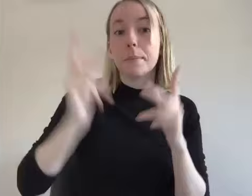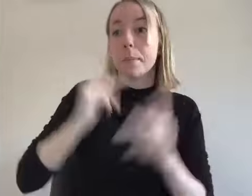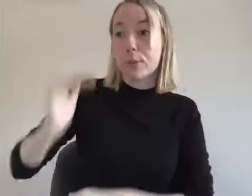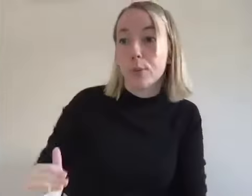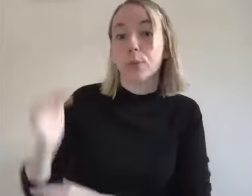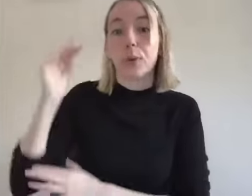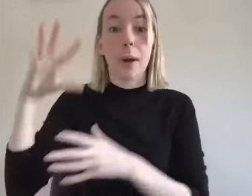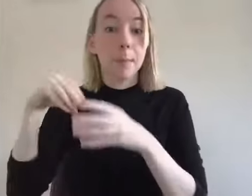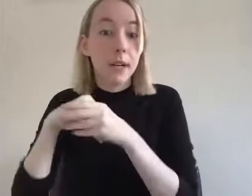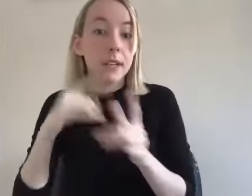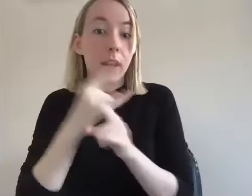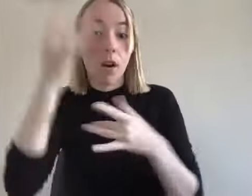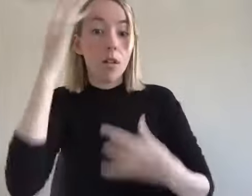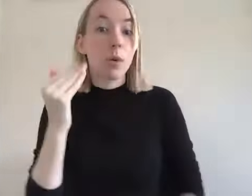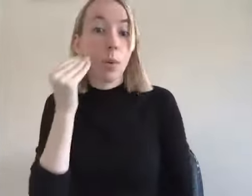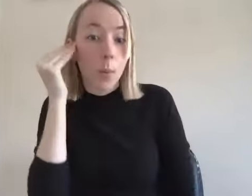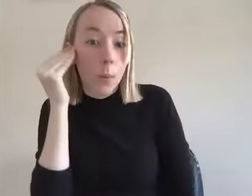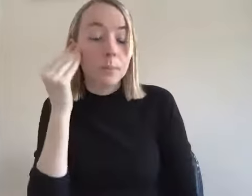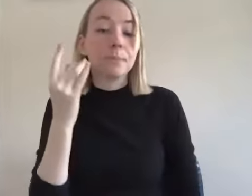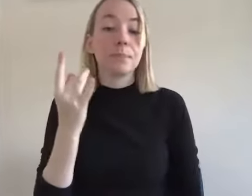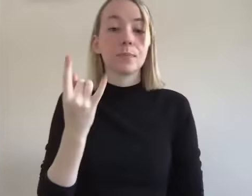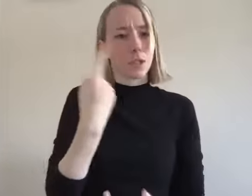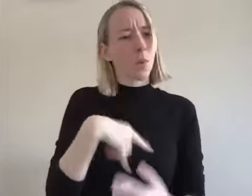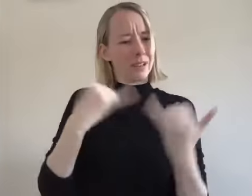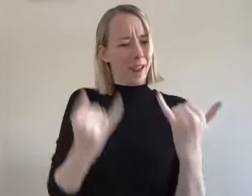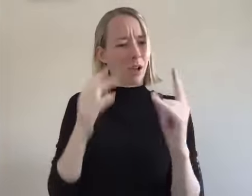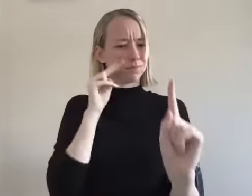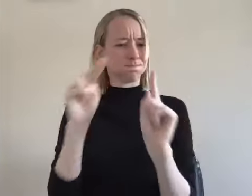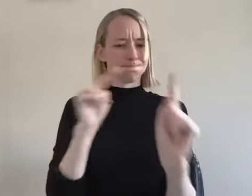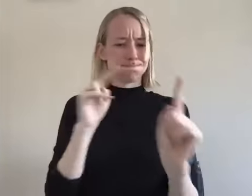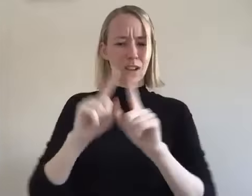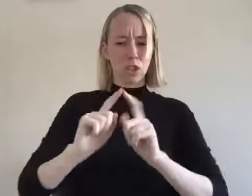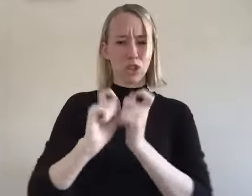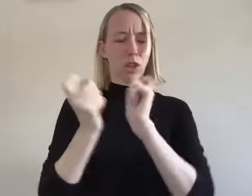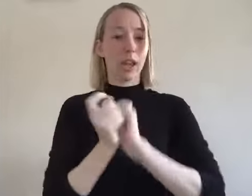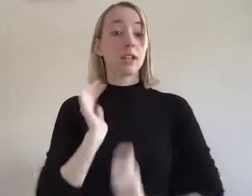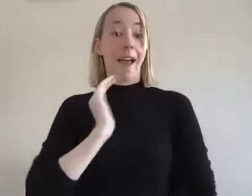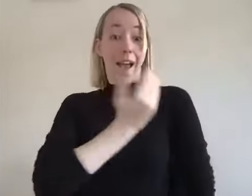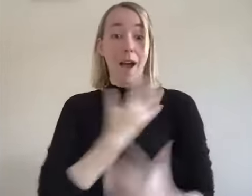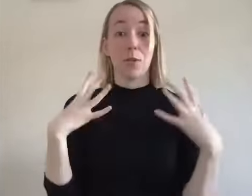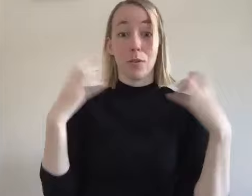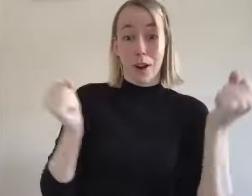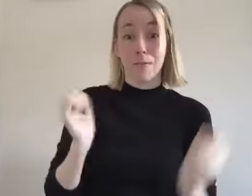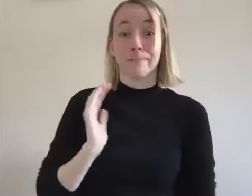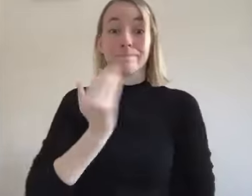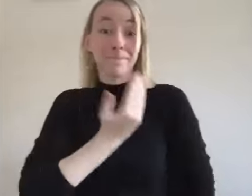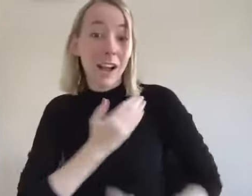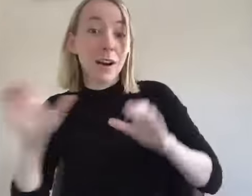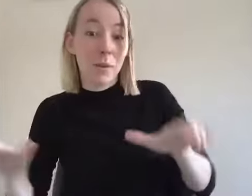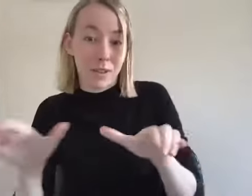um people who grew up in alcoholism a lot of and so we have taken a real focus on the focus on our own self and our recovery from our actions